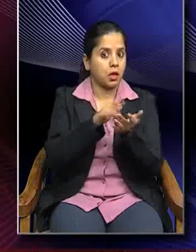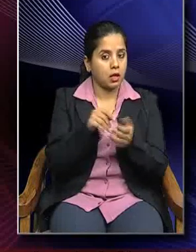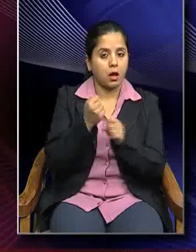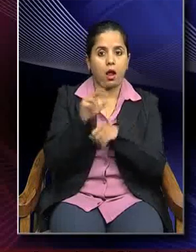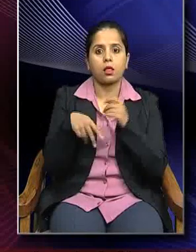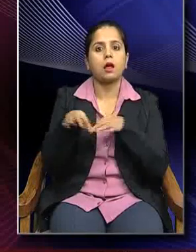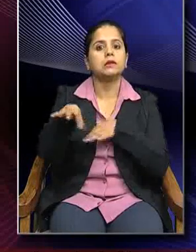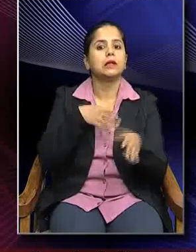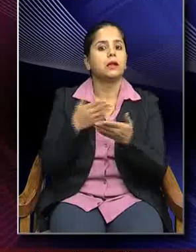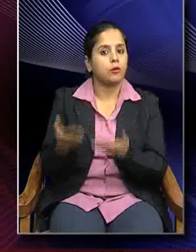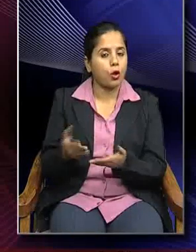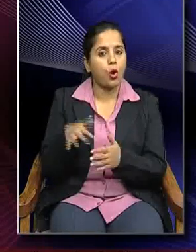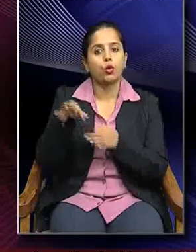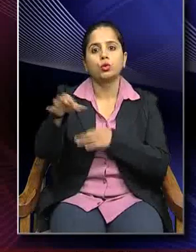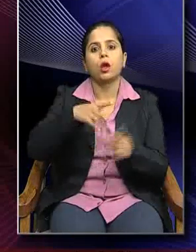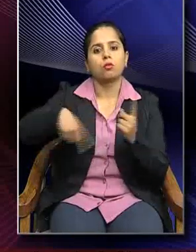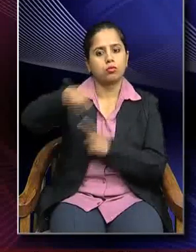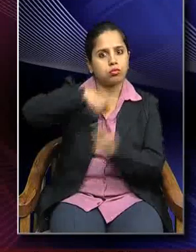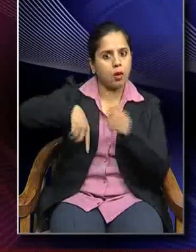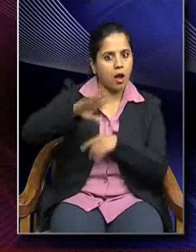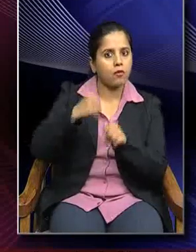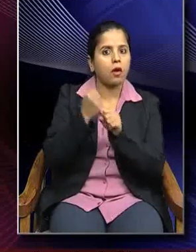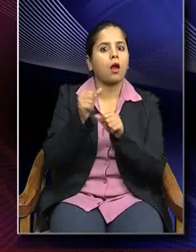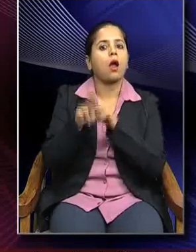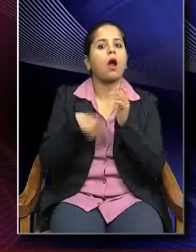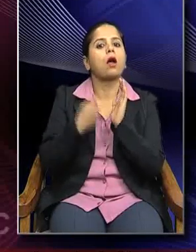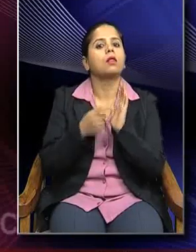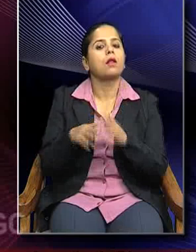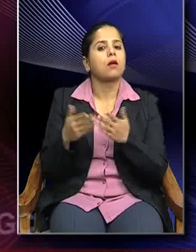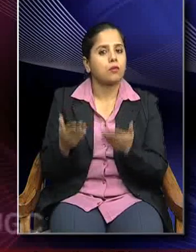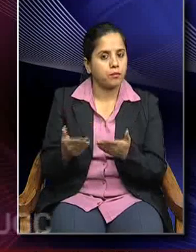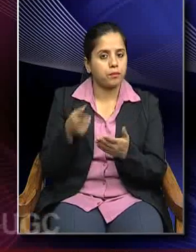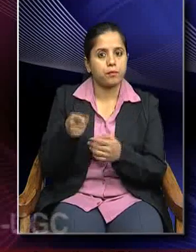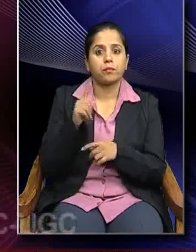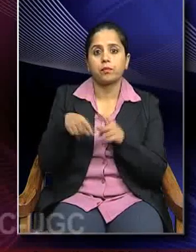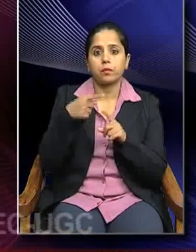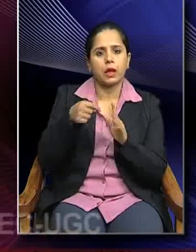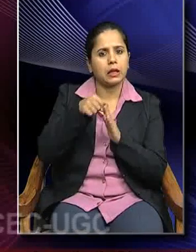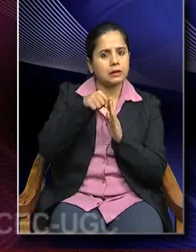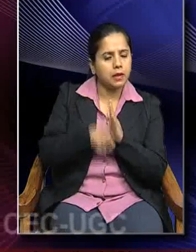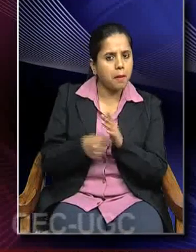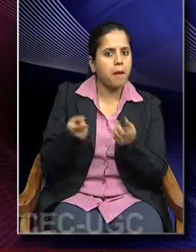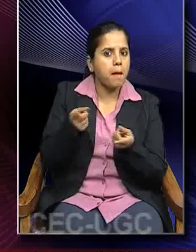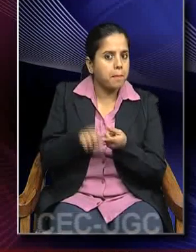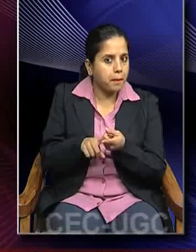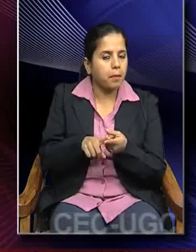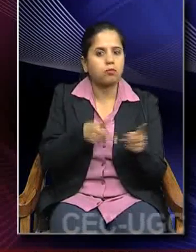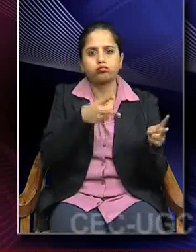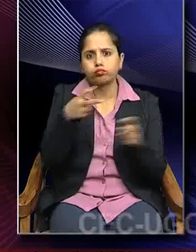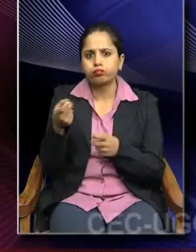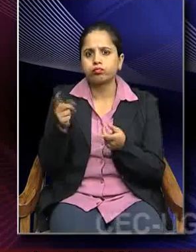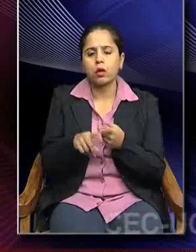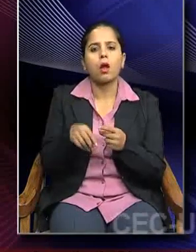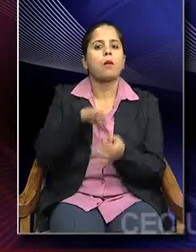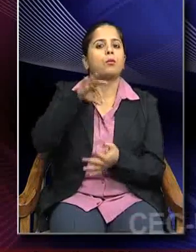the city or cities around Gandhar. So, it was a deep entrenched Buddhist